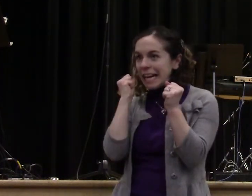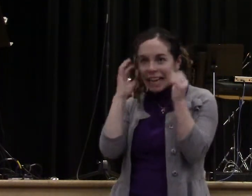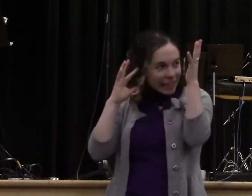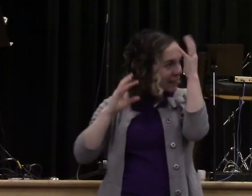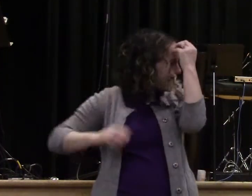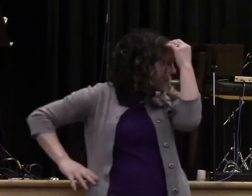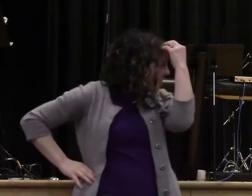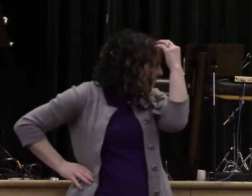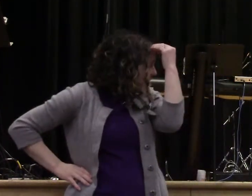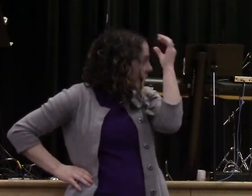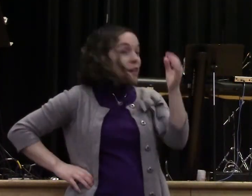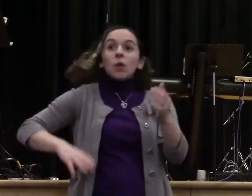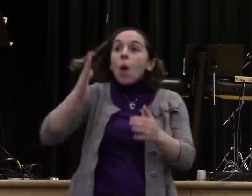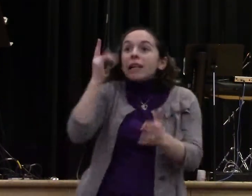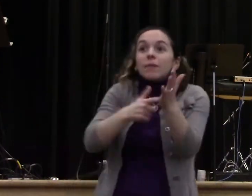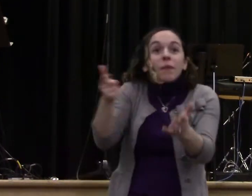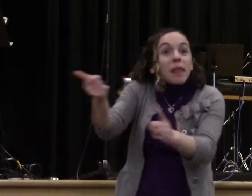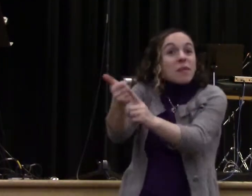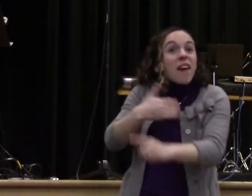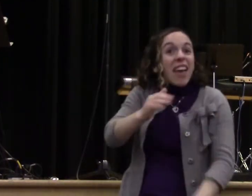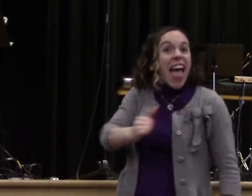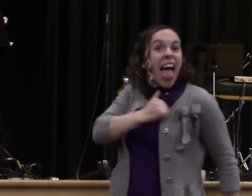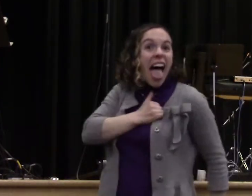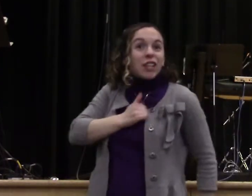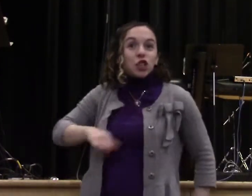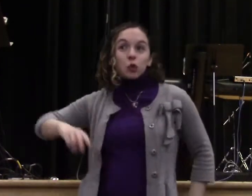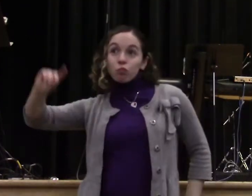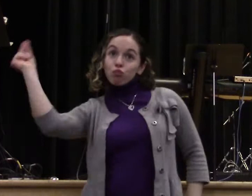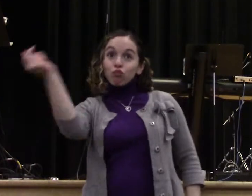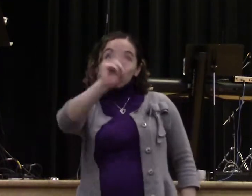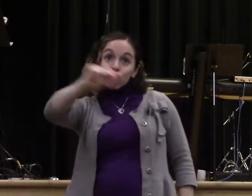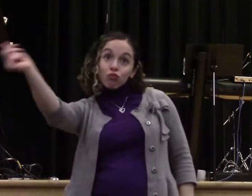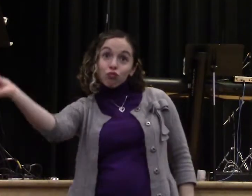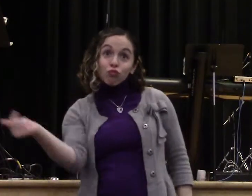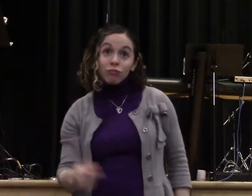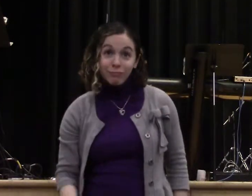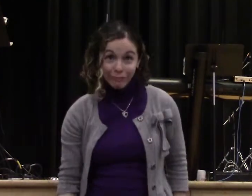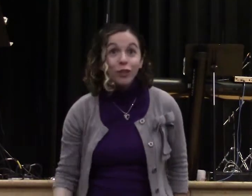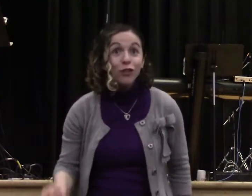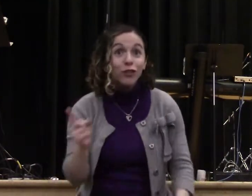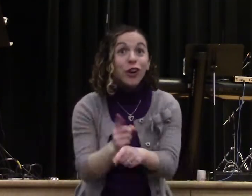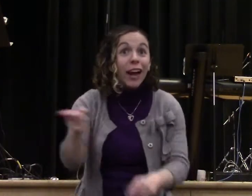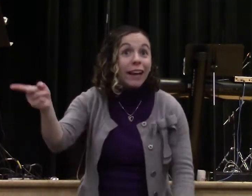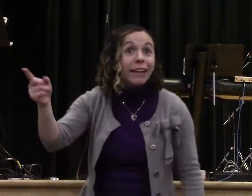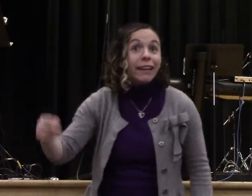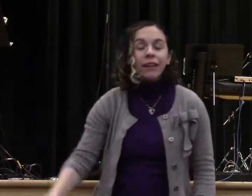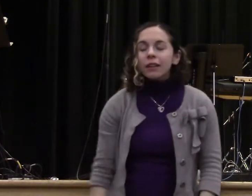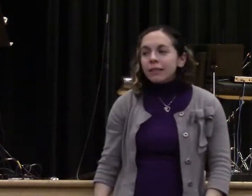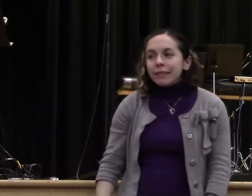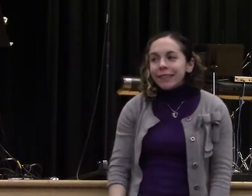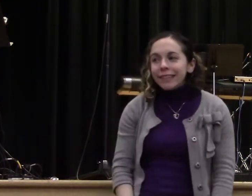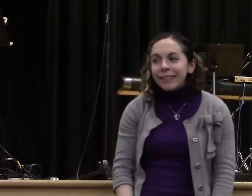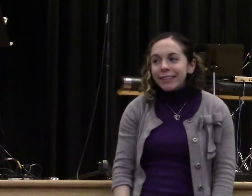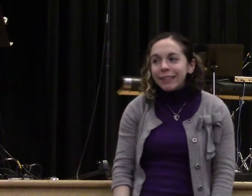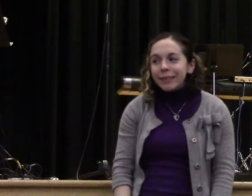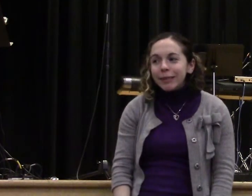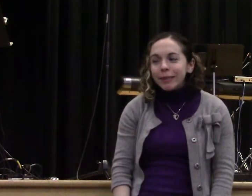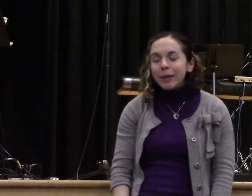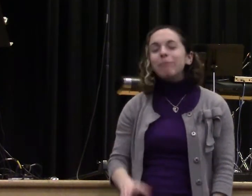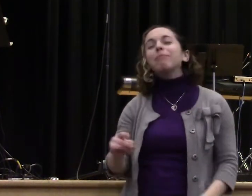got attitudes that rub you the wrong way and everybody know that you're God's favorite. And so